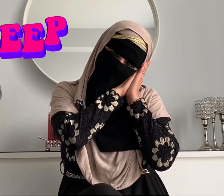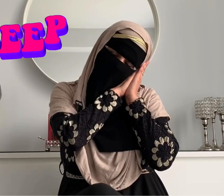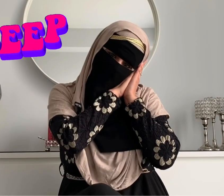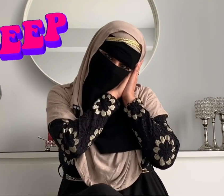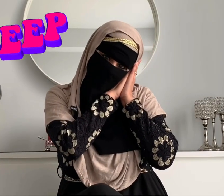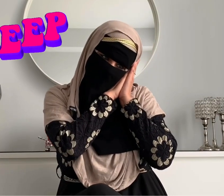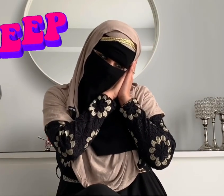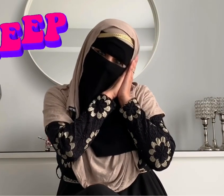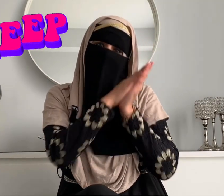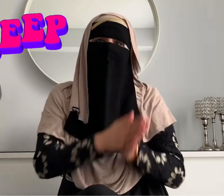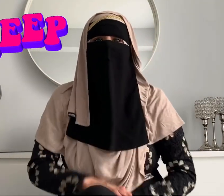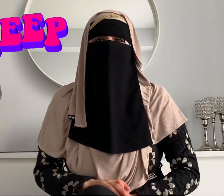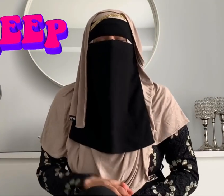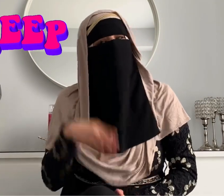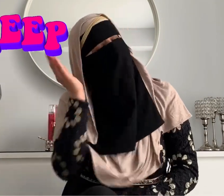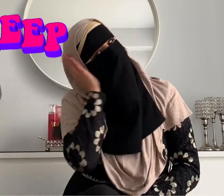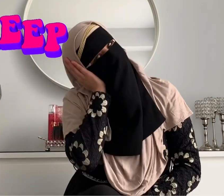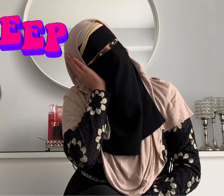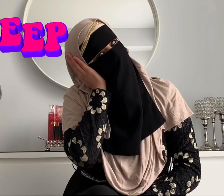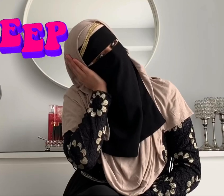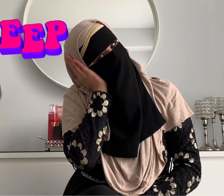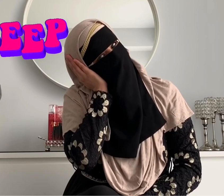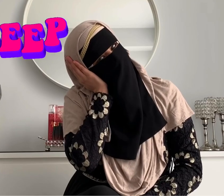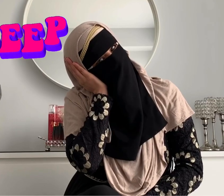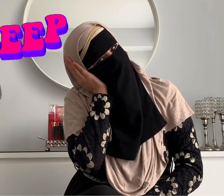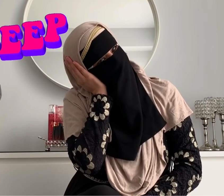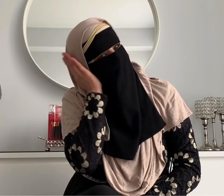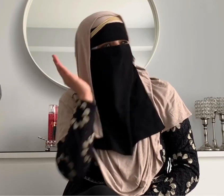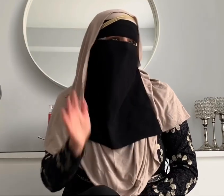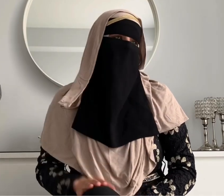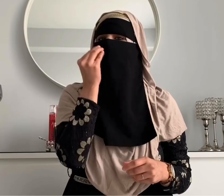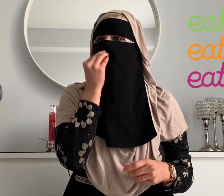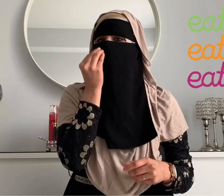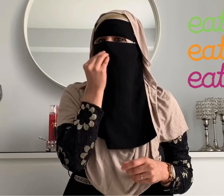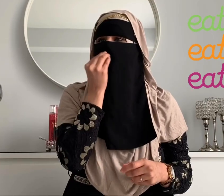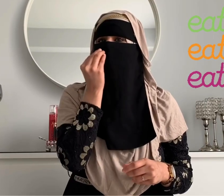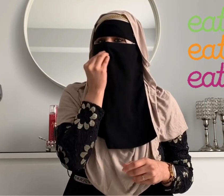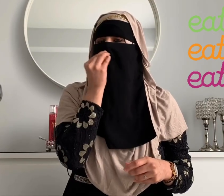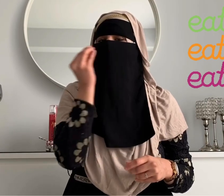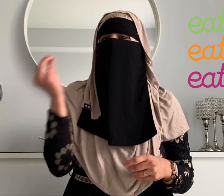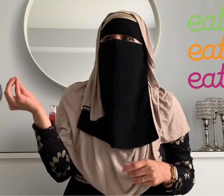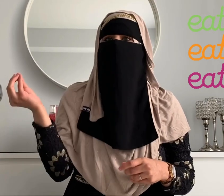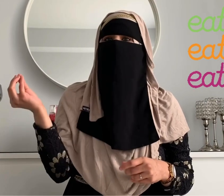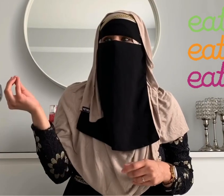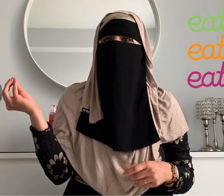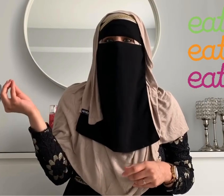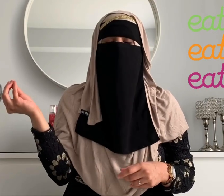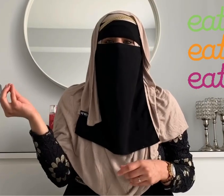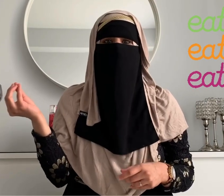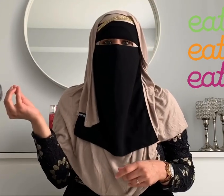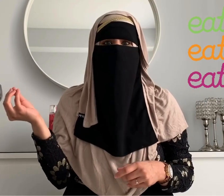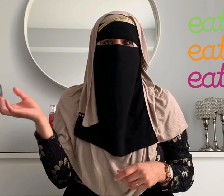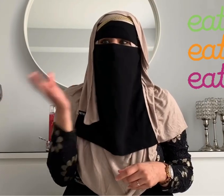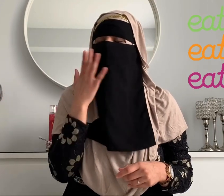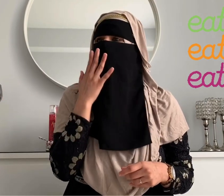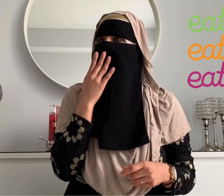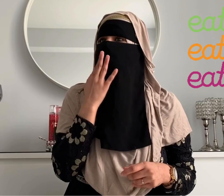this was my sign and this is samara's sign it's eat so in the beginning samara's eat sign was this